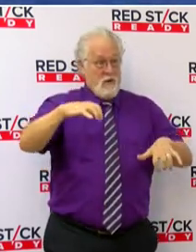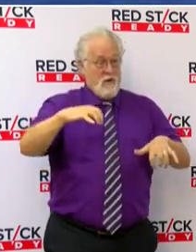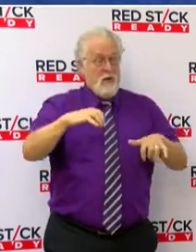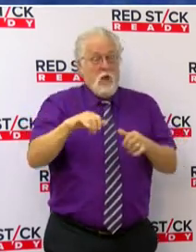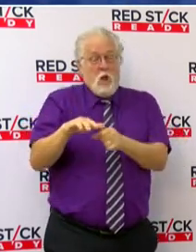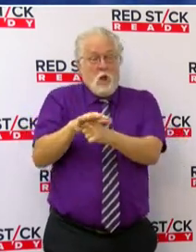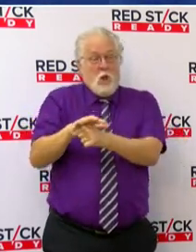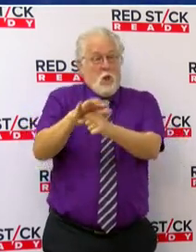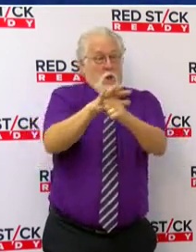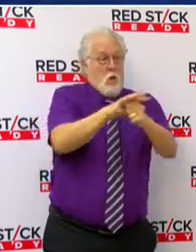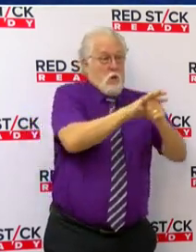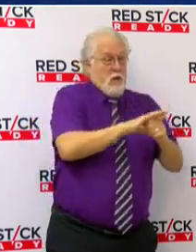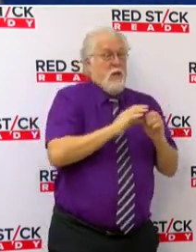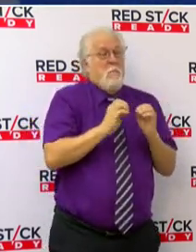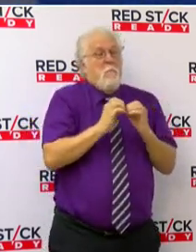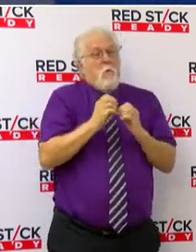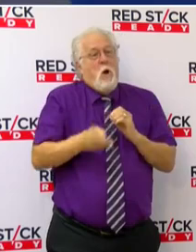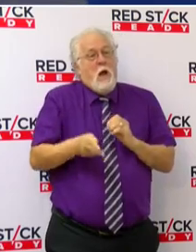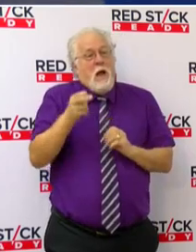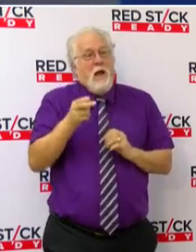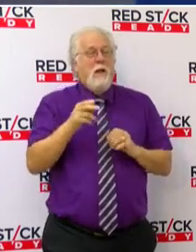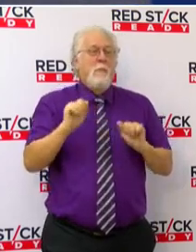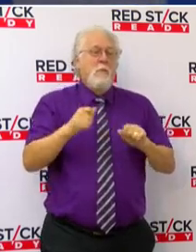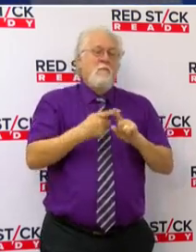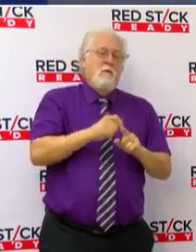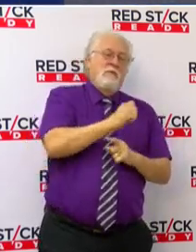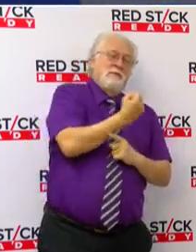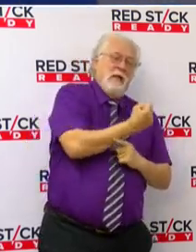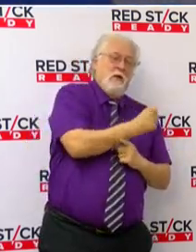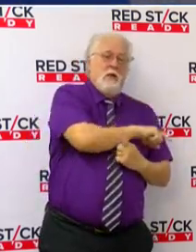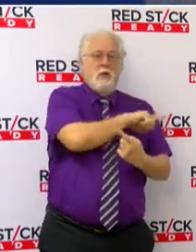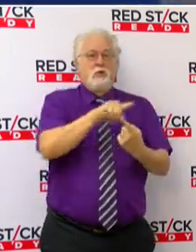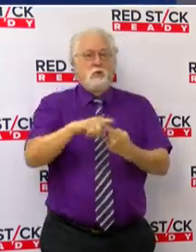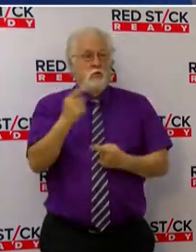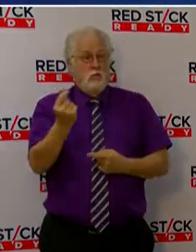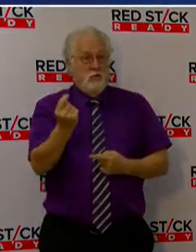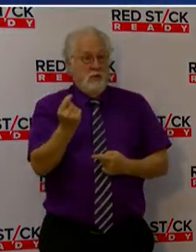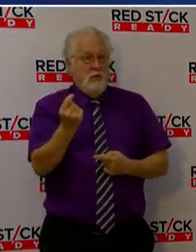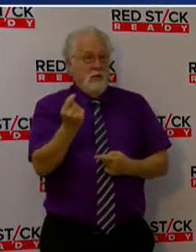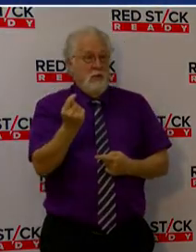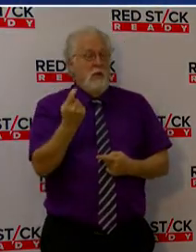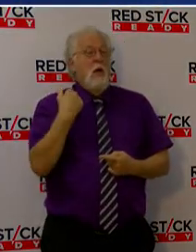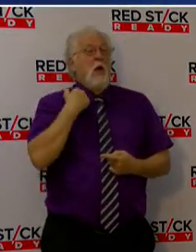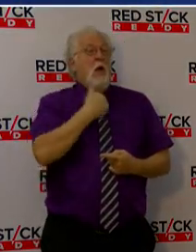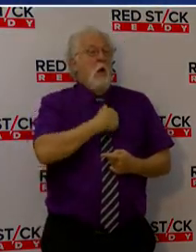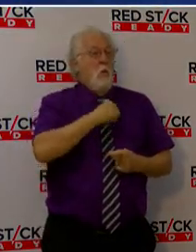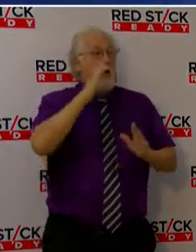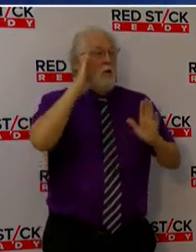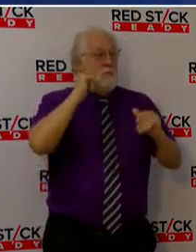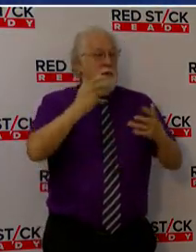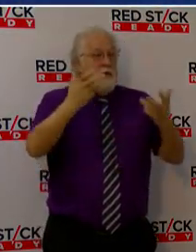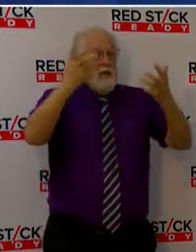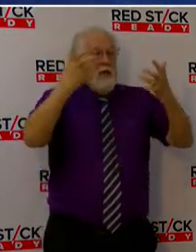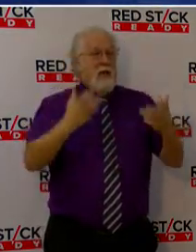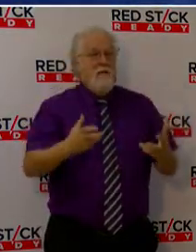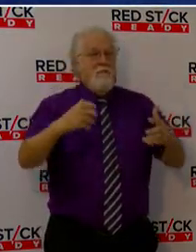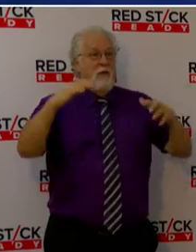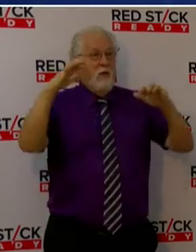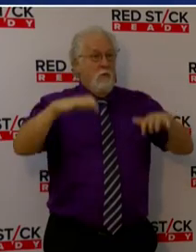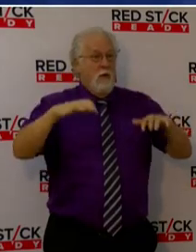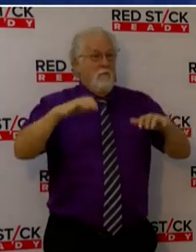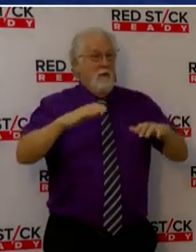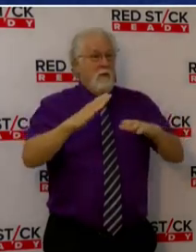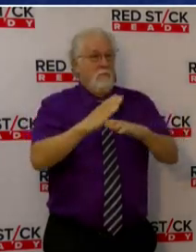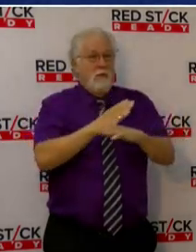locally higher amounts possible from Saturday through Tuesday and we are expecting the heaviest rainfall between